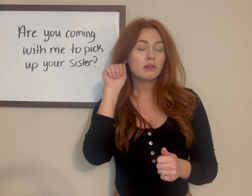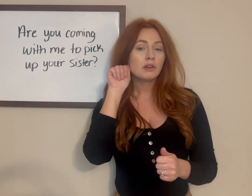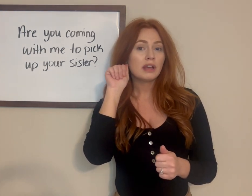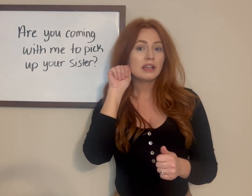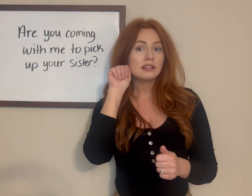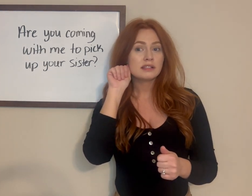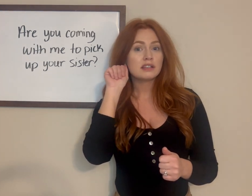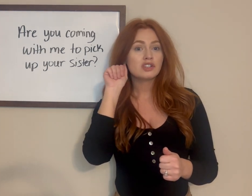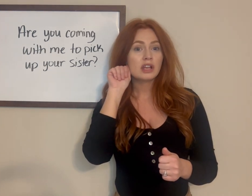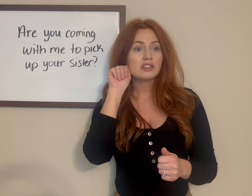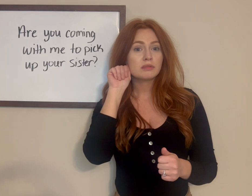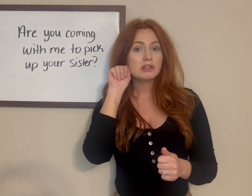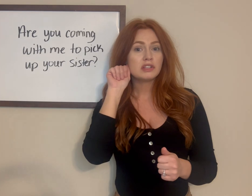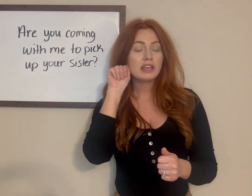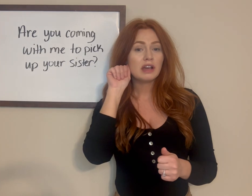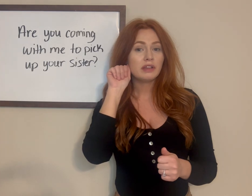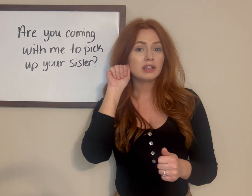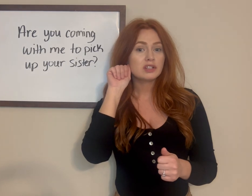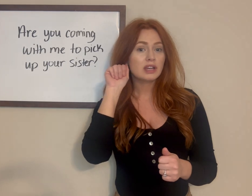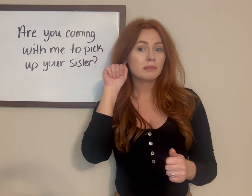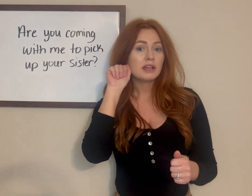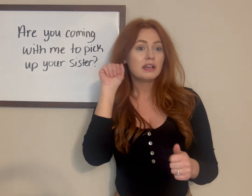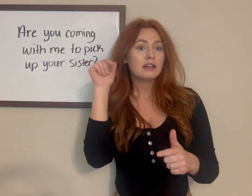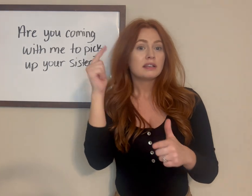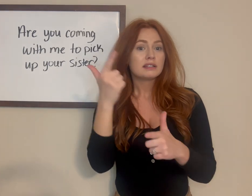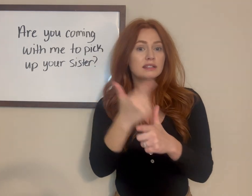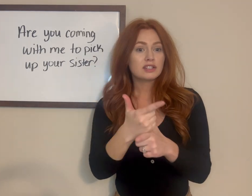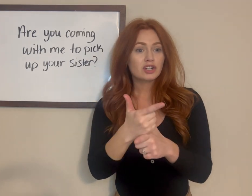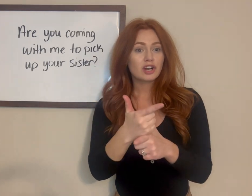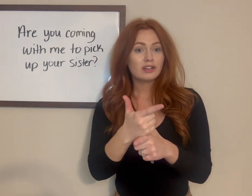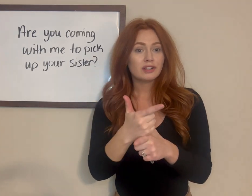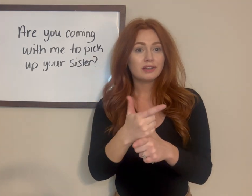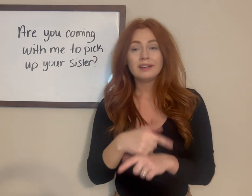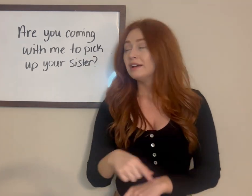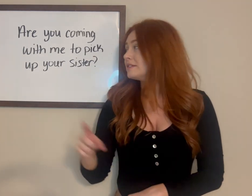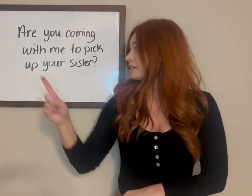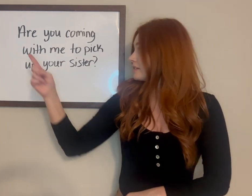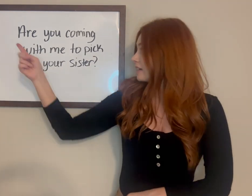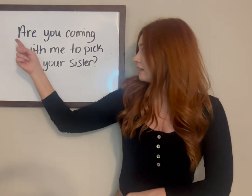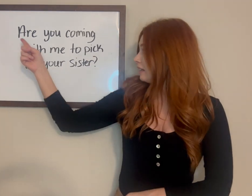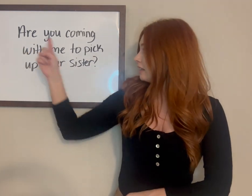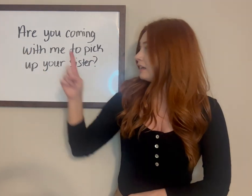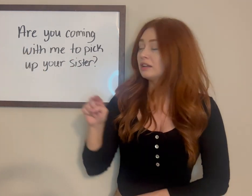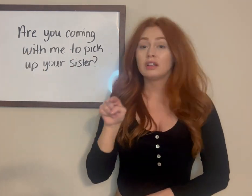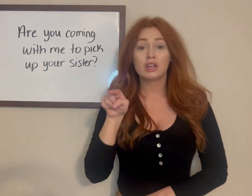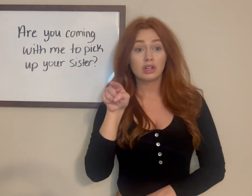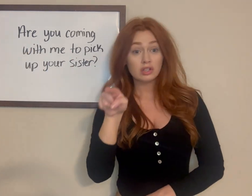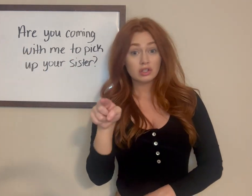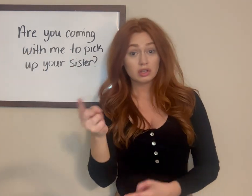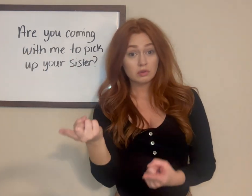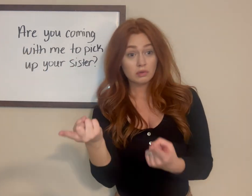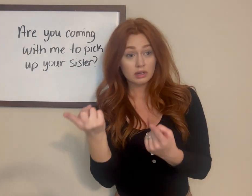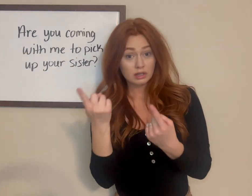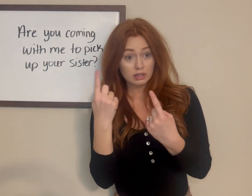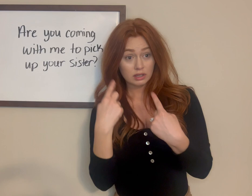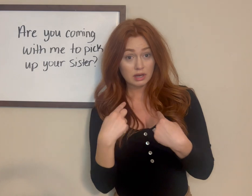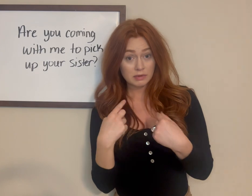of your hands and change them into the L handshape, sister. So to sign that again, you coming